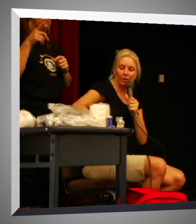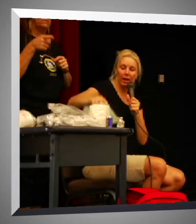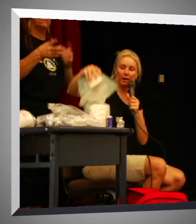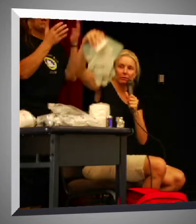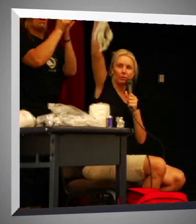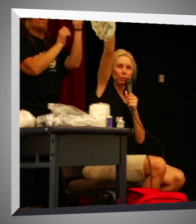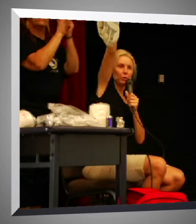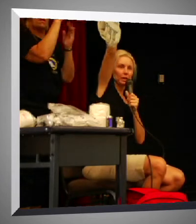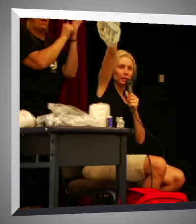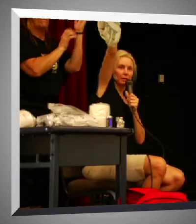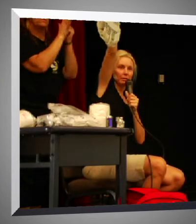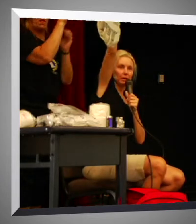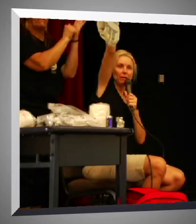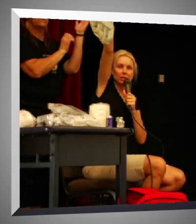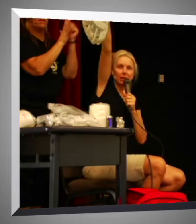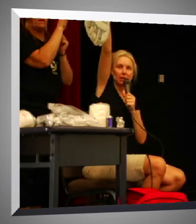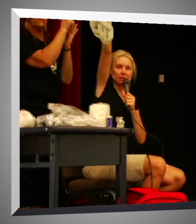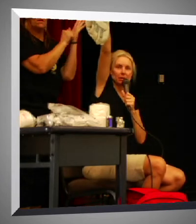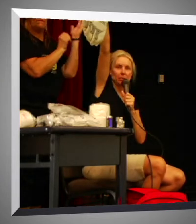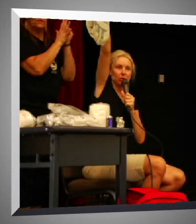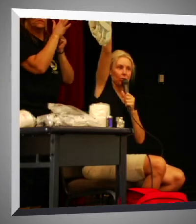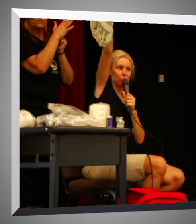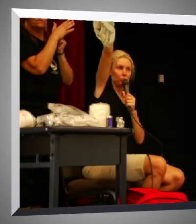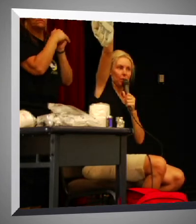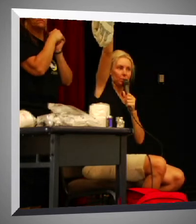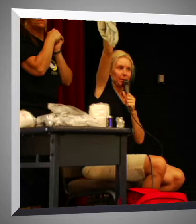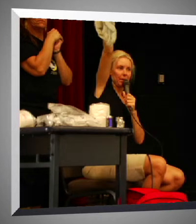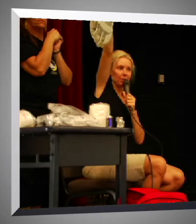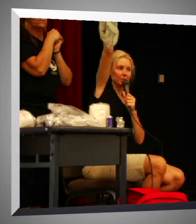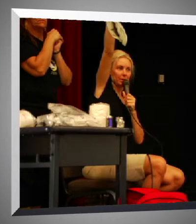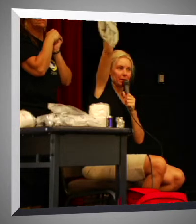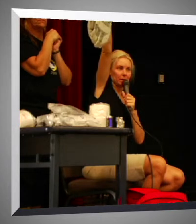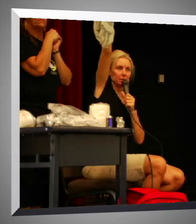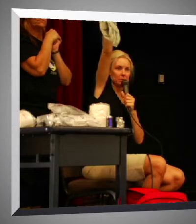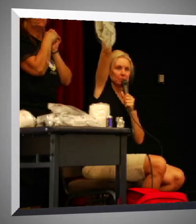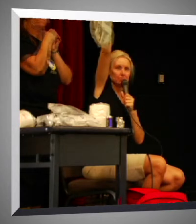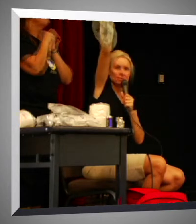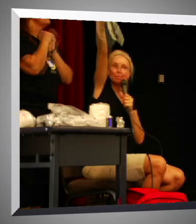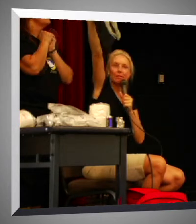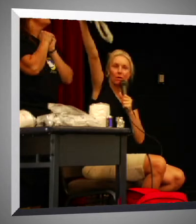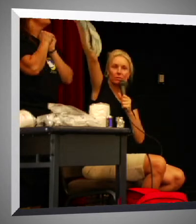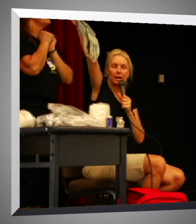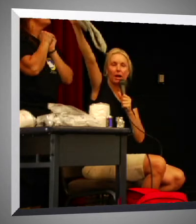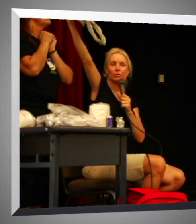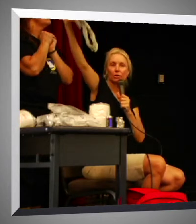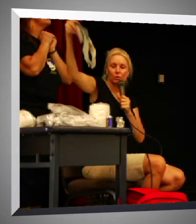We put in gloves like this. Anybody know why we would have gloves like this? Something falls down, you